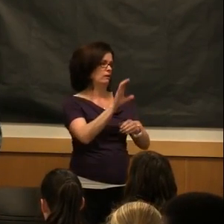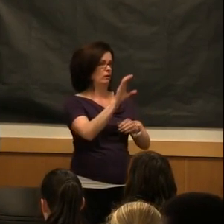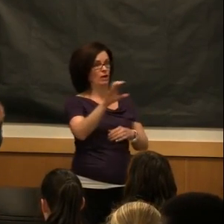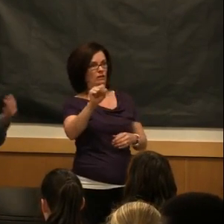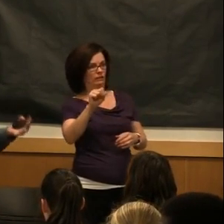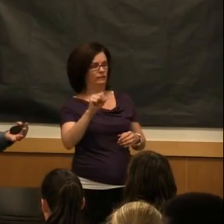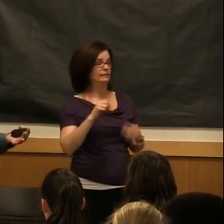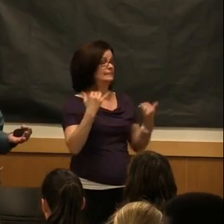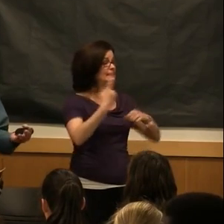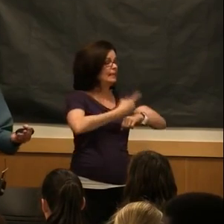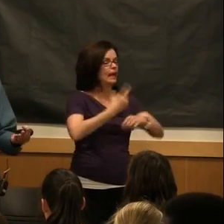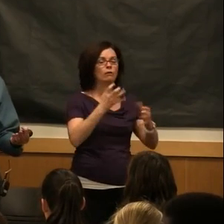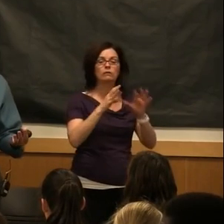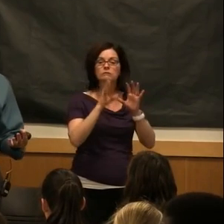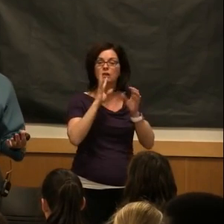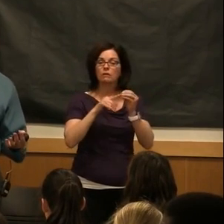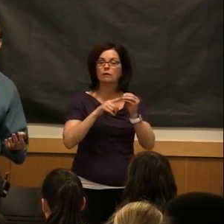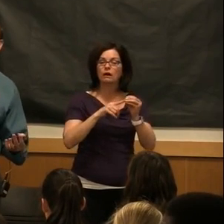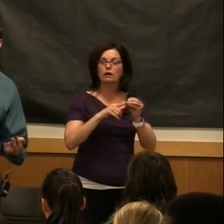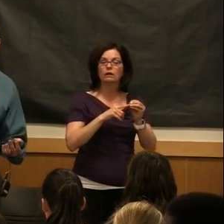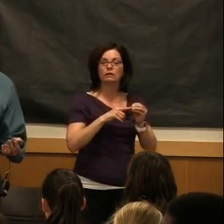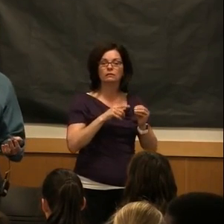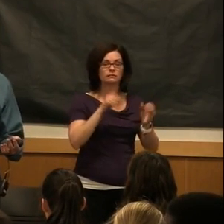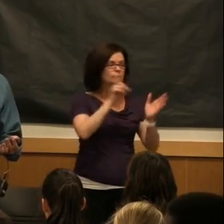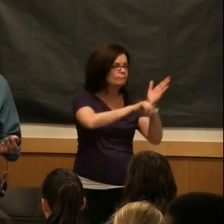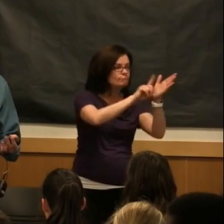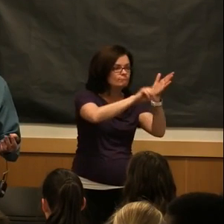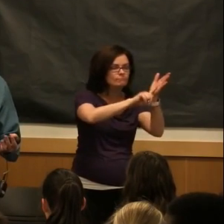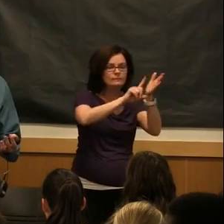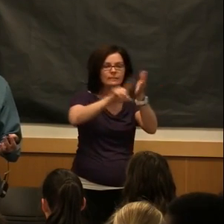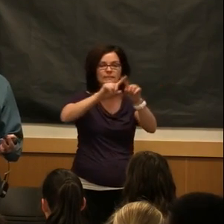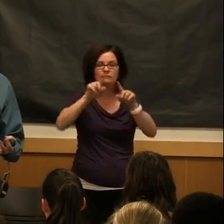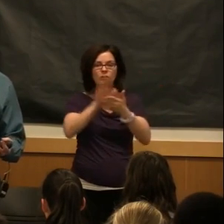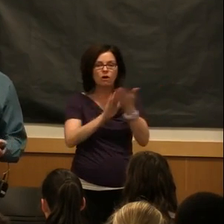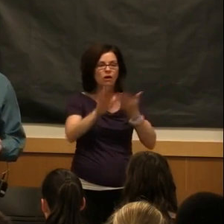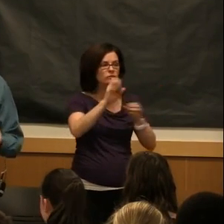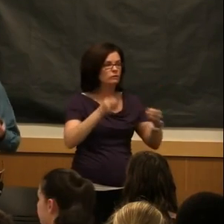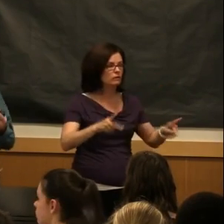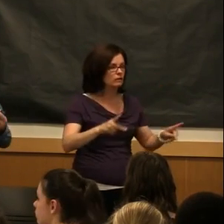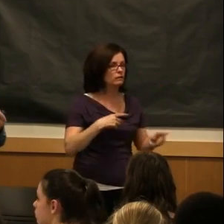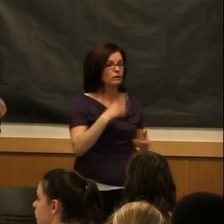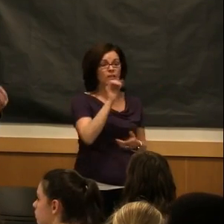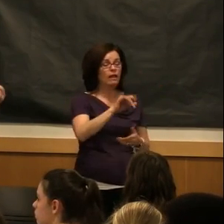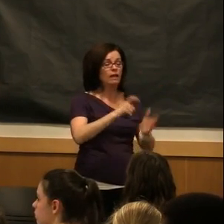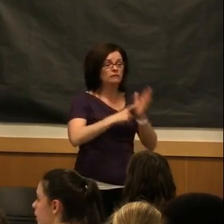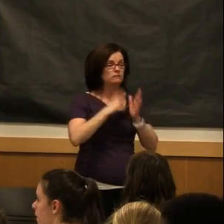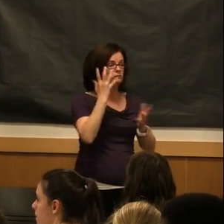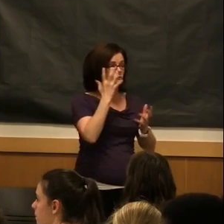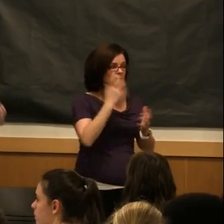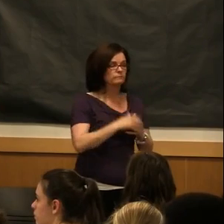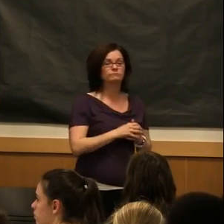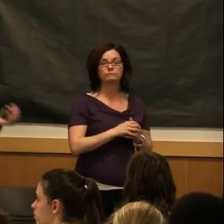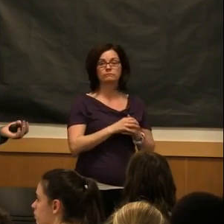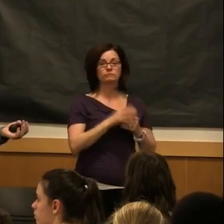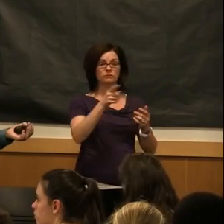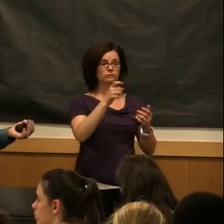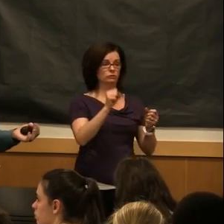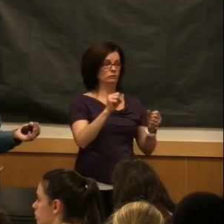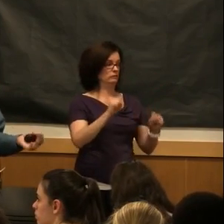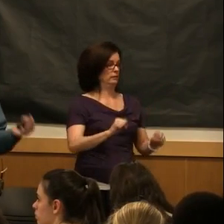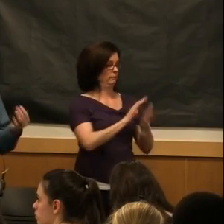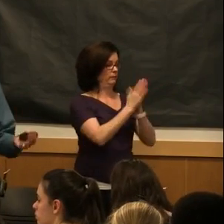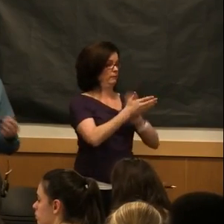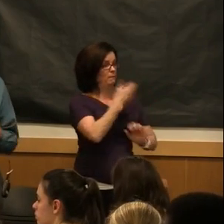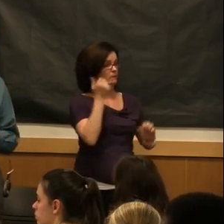And today, I would like to talk to you guys about exploring different college opportunities, what it's going to take to make yourselves the best possible